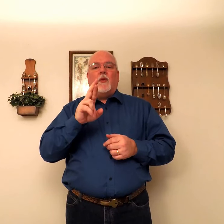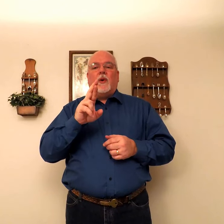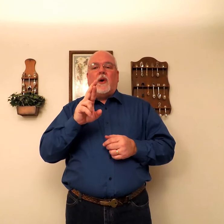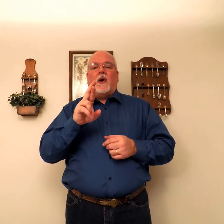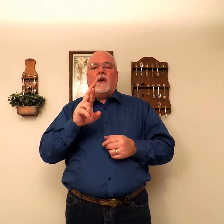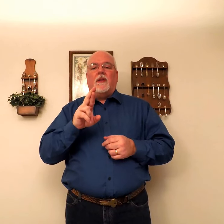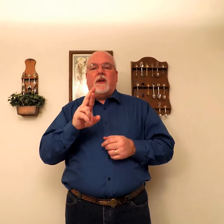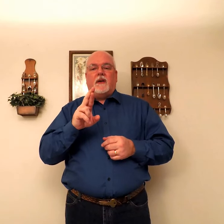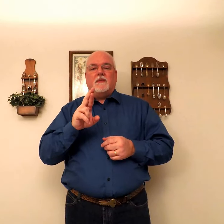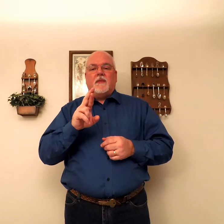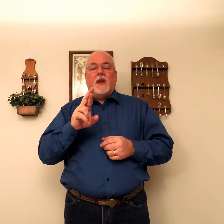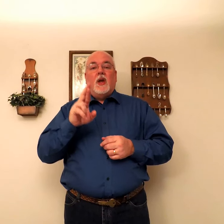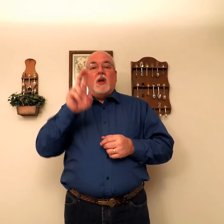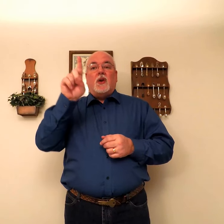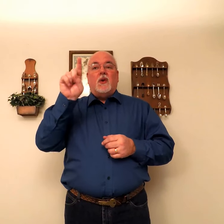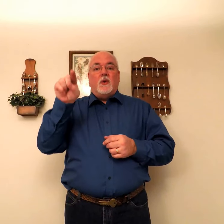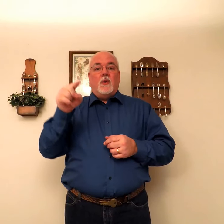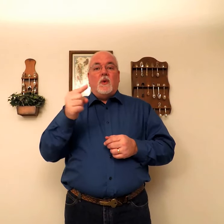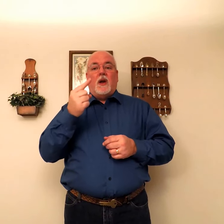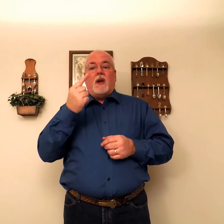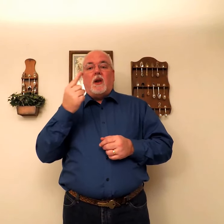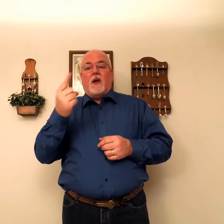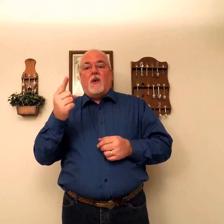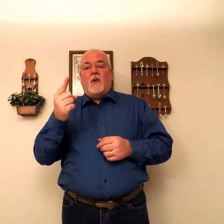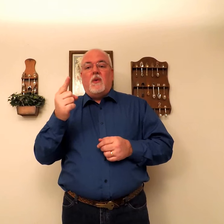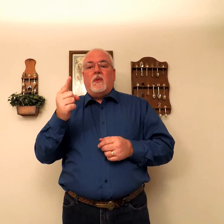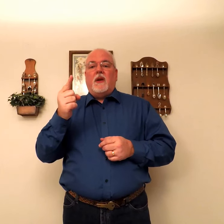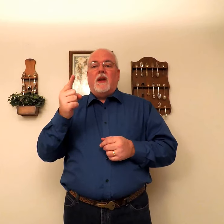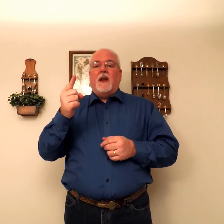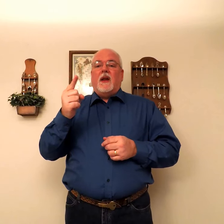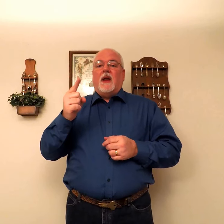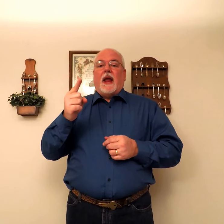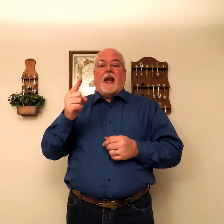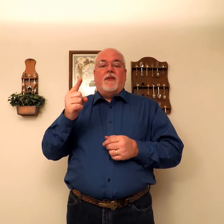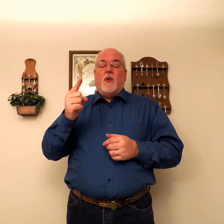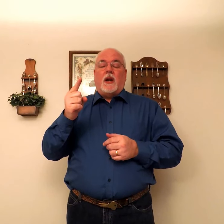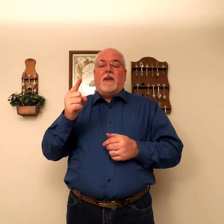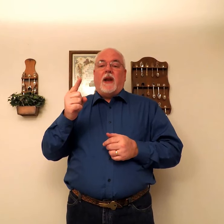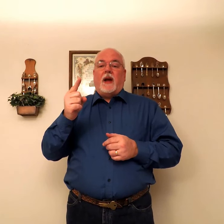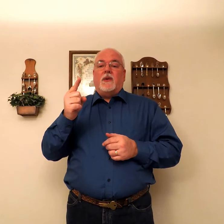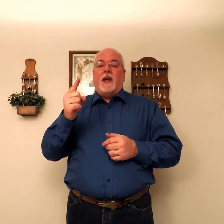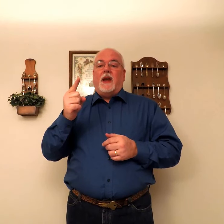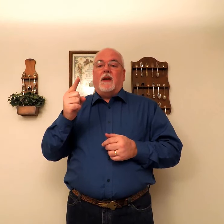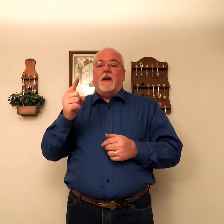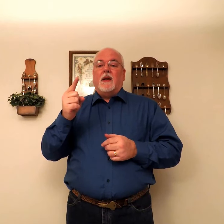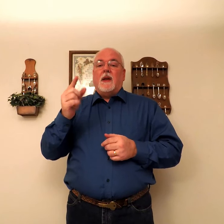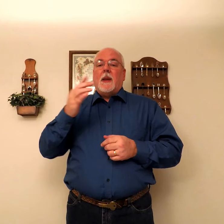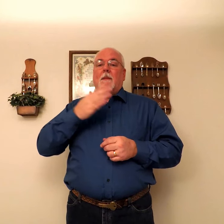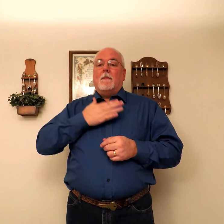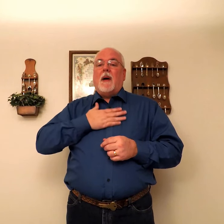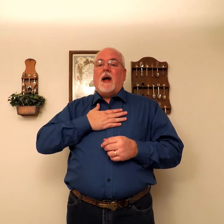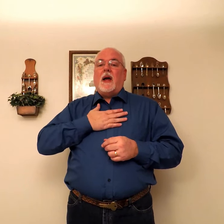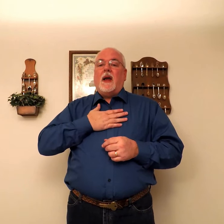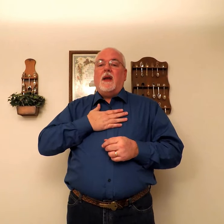the word R in there. You. Alone. And if you want to leave it out, you can. I my heart.